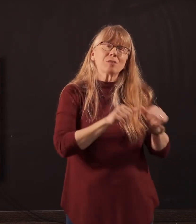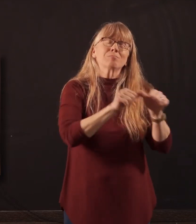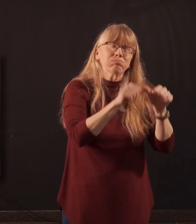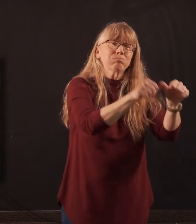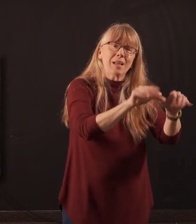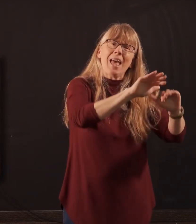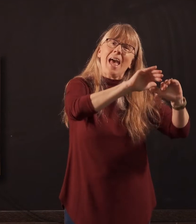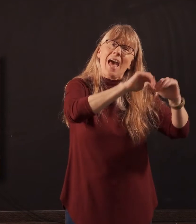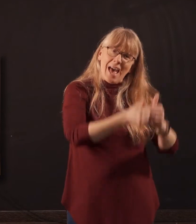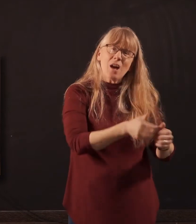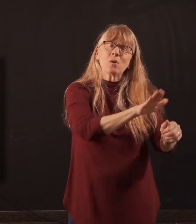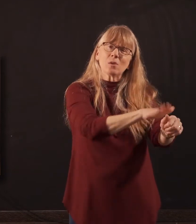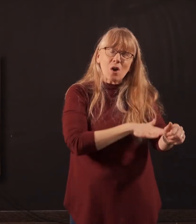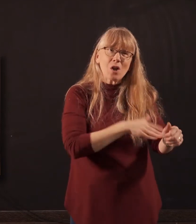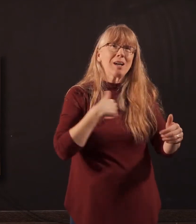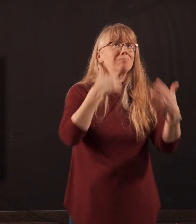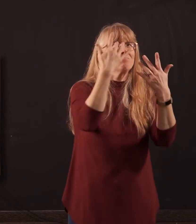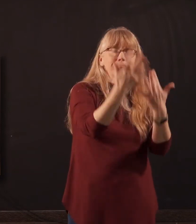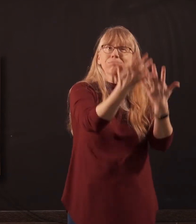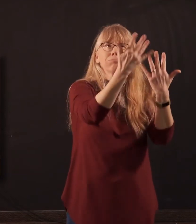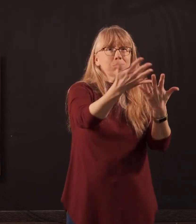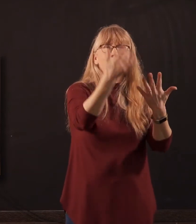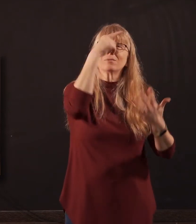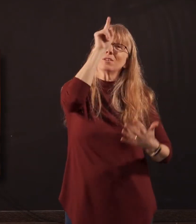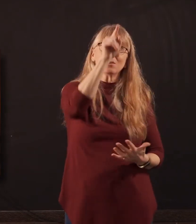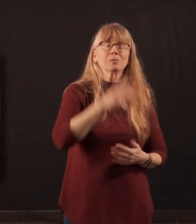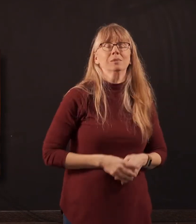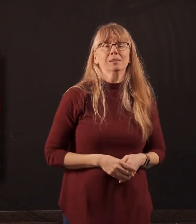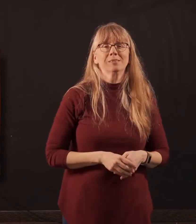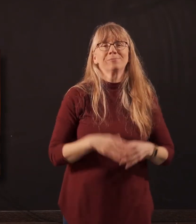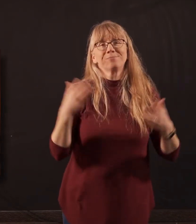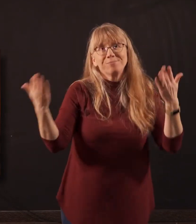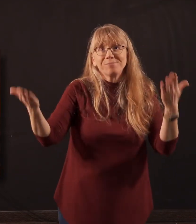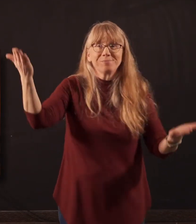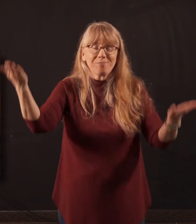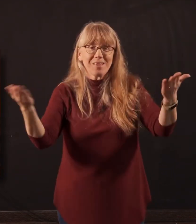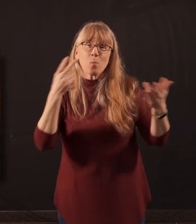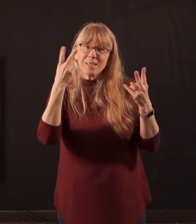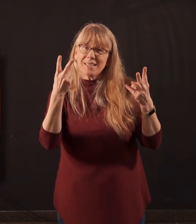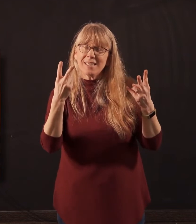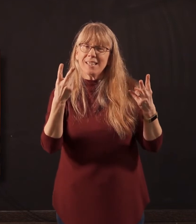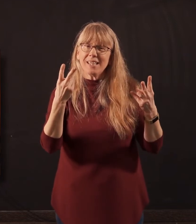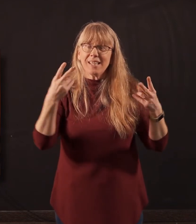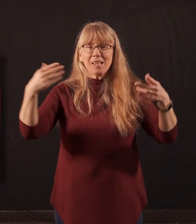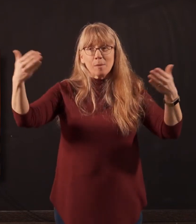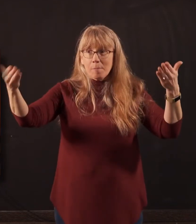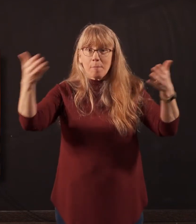long, oh Lord, do I need to wait on you? And so we see this awesome tension between confidence and